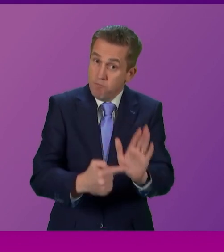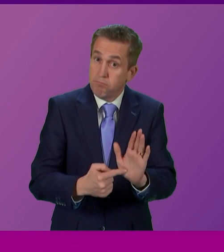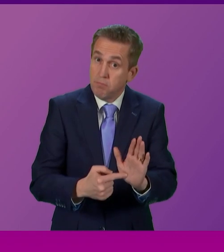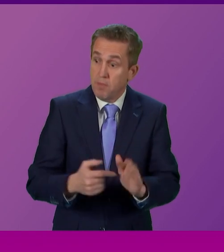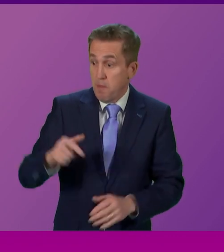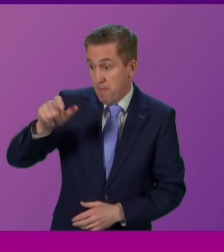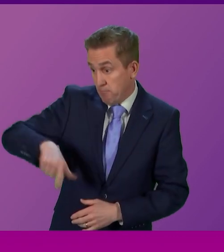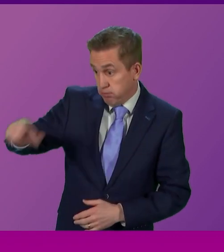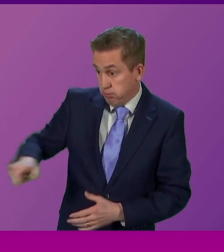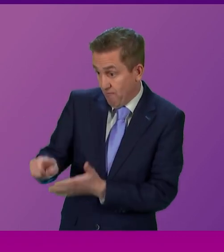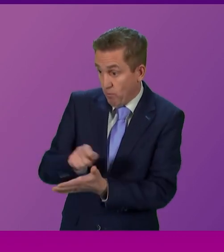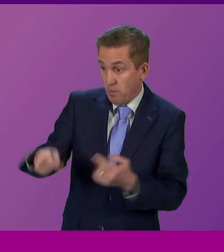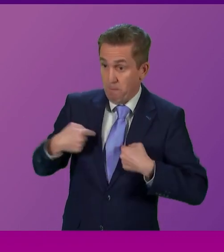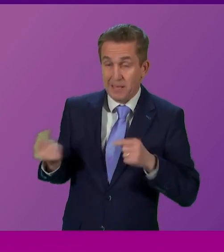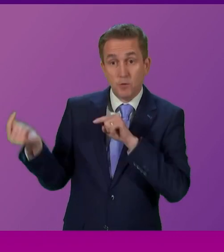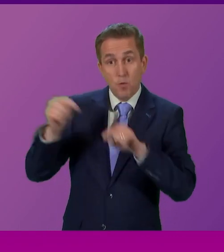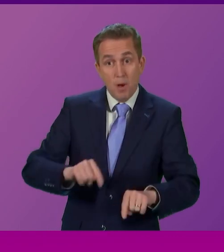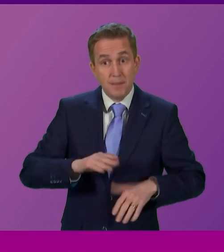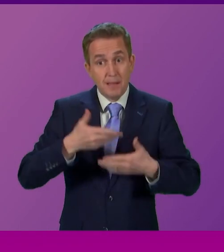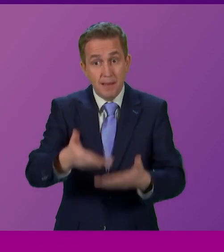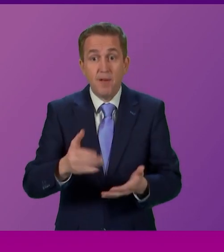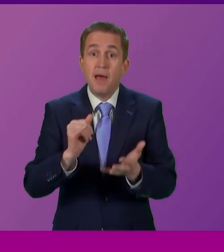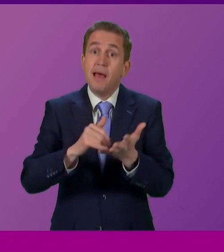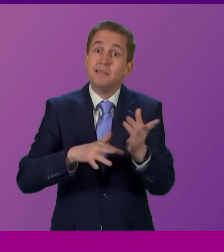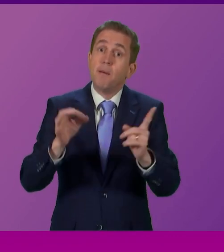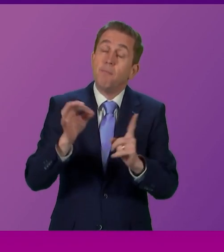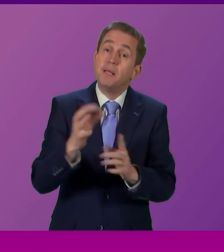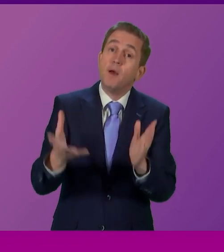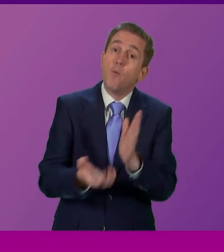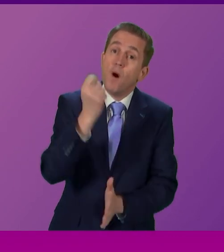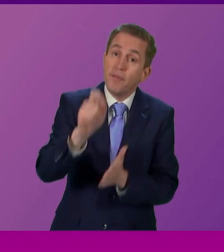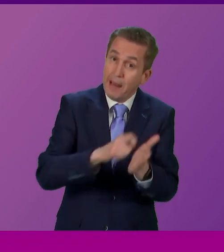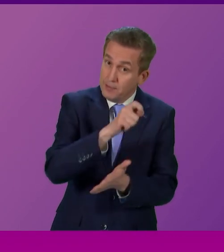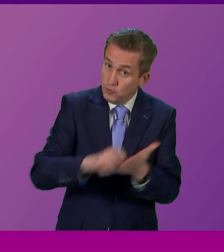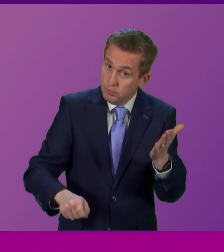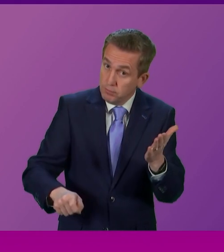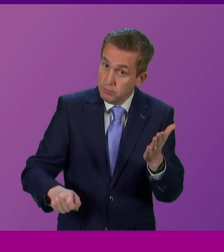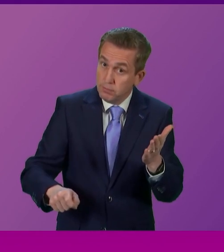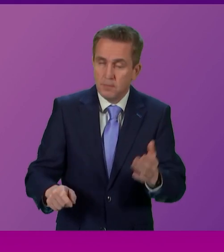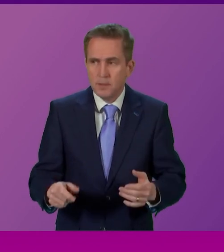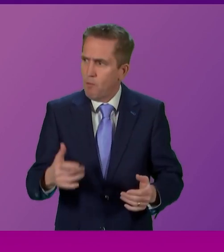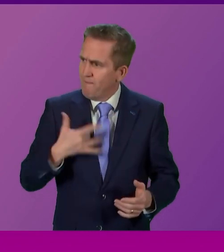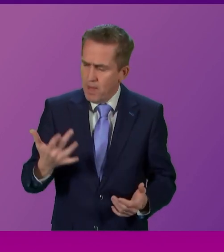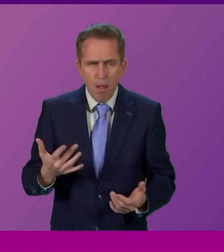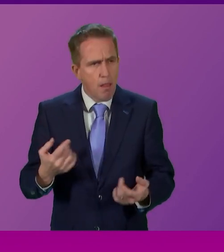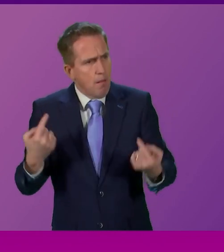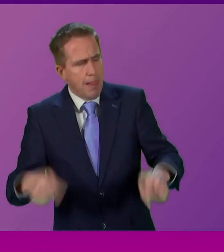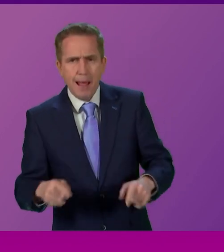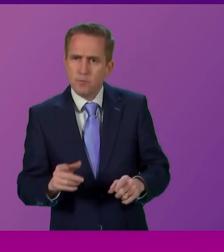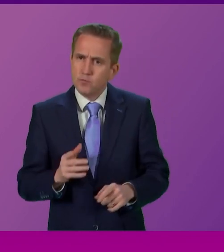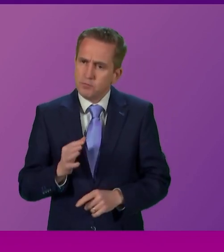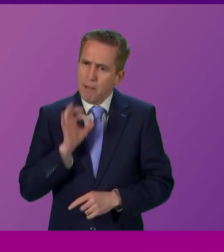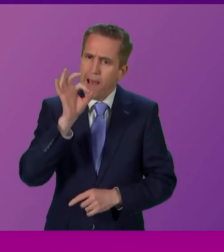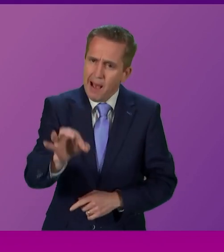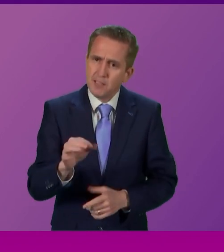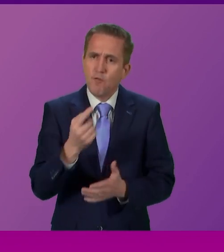voted me in to deliver. The SNP won the Scottish election with its commitment front and centre to hold a referendum. Firstly,